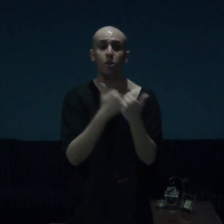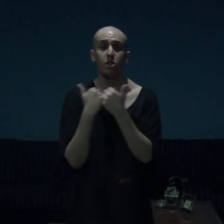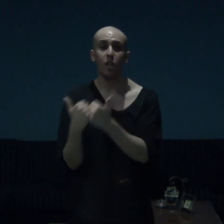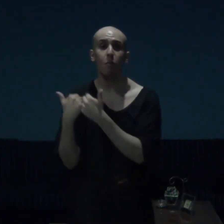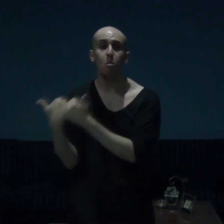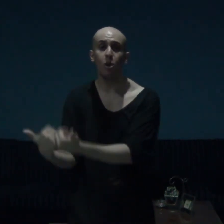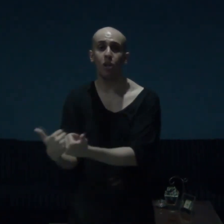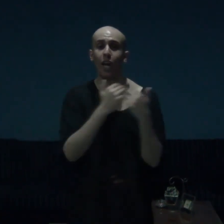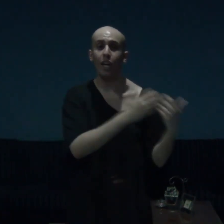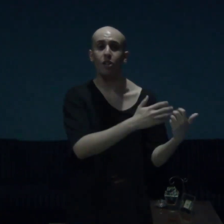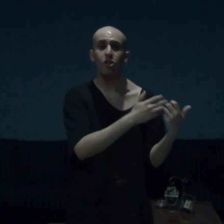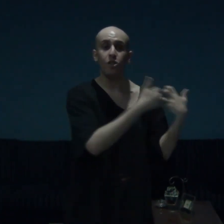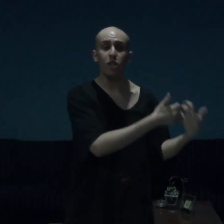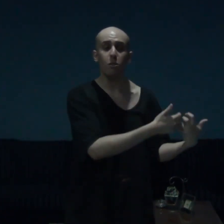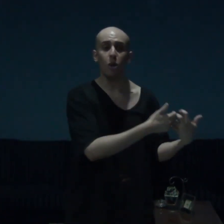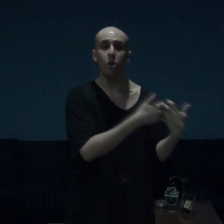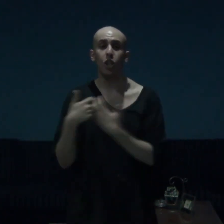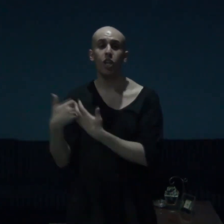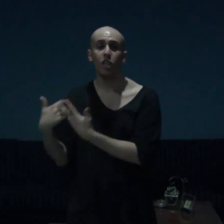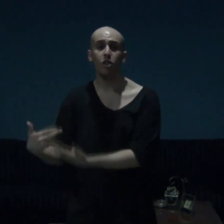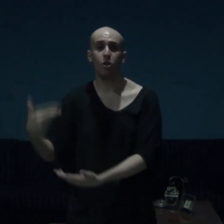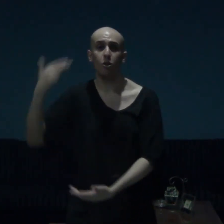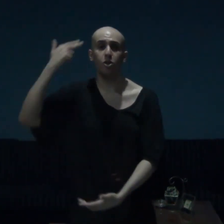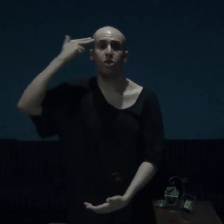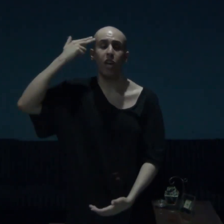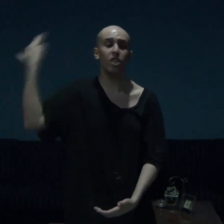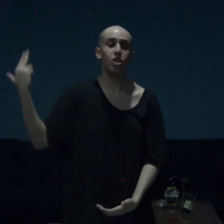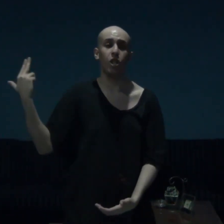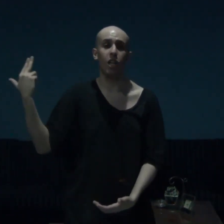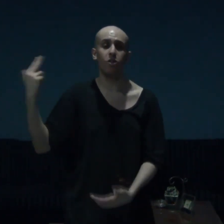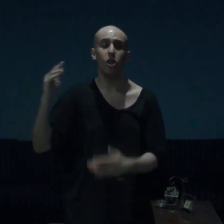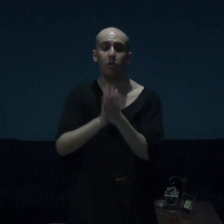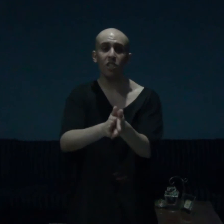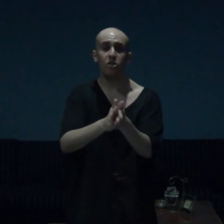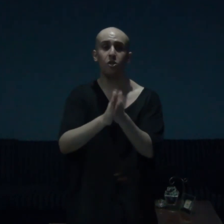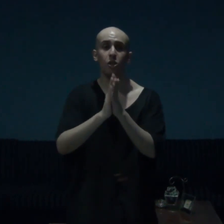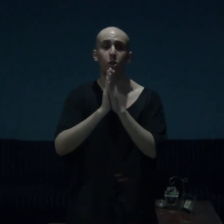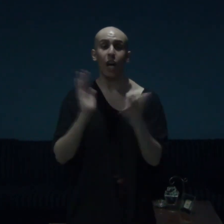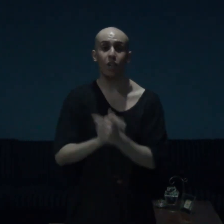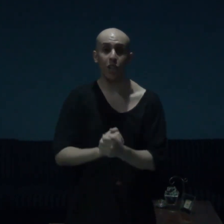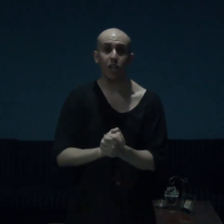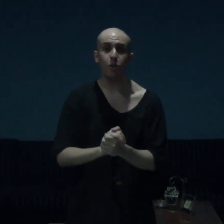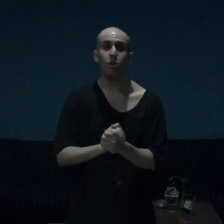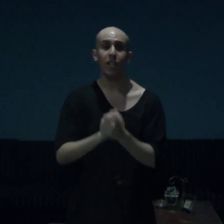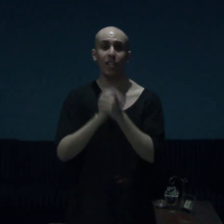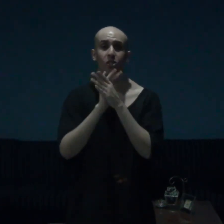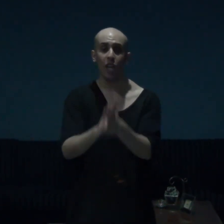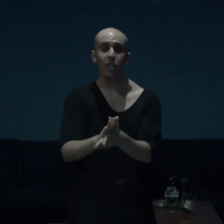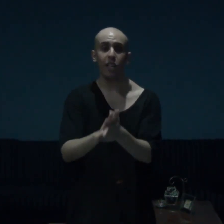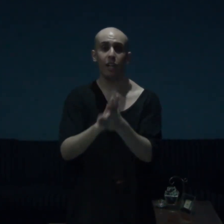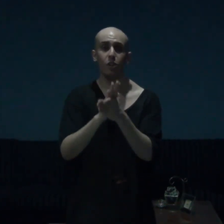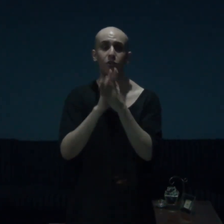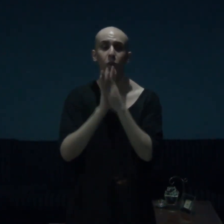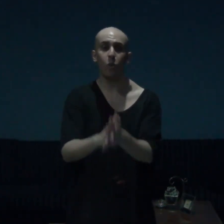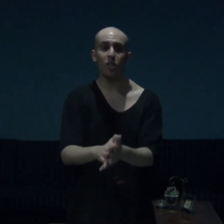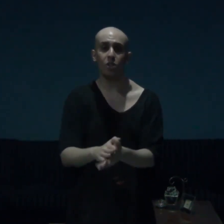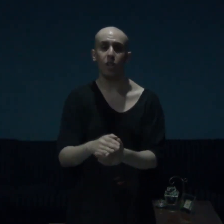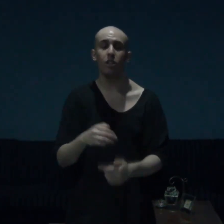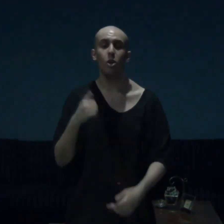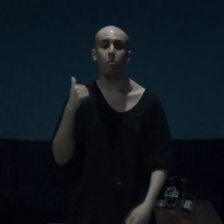Kimo Stambul, and Timo, Chayanto's, headshot, please do, and thank you guys, and gals, for watching, hope